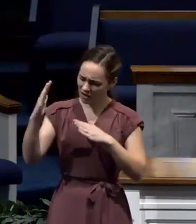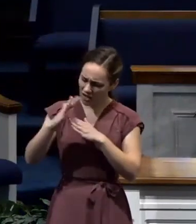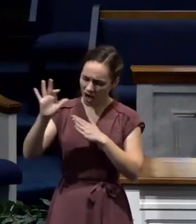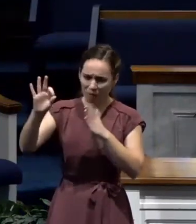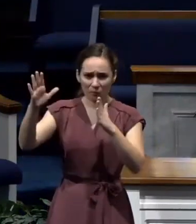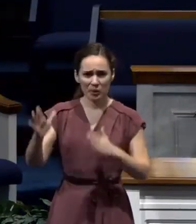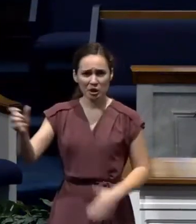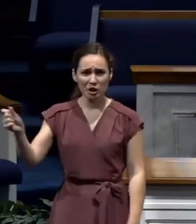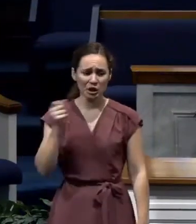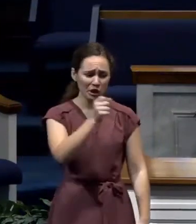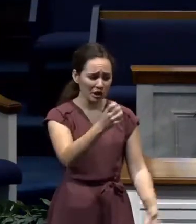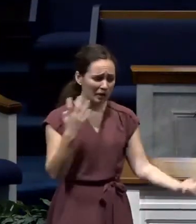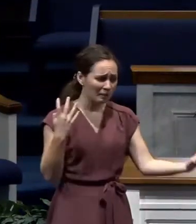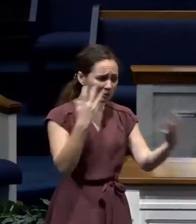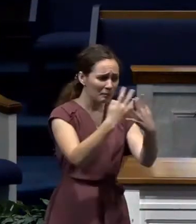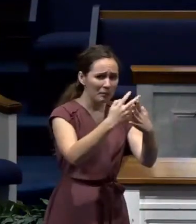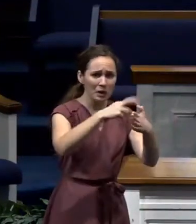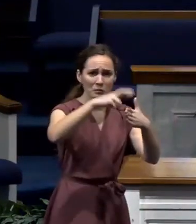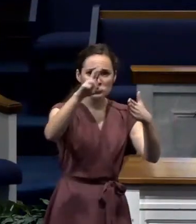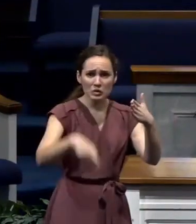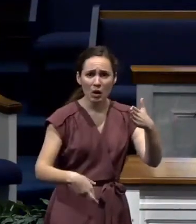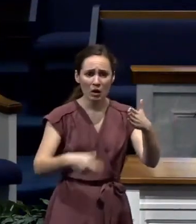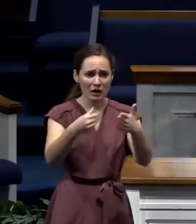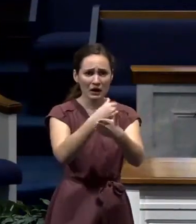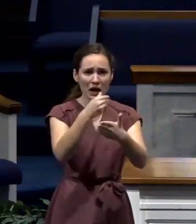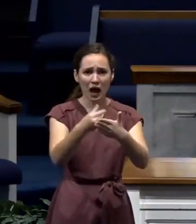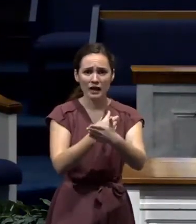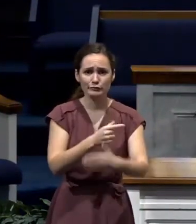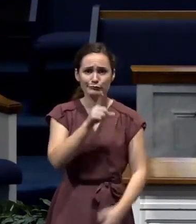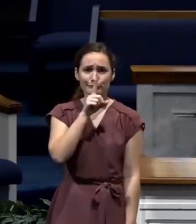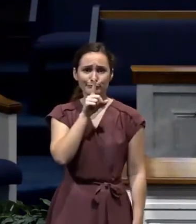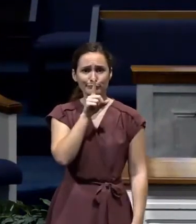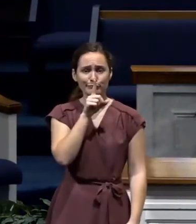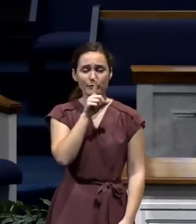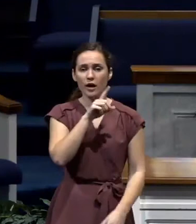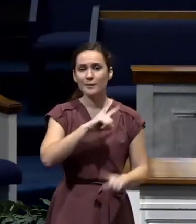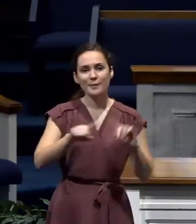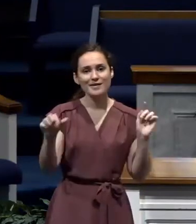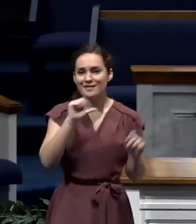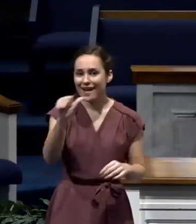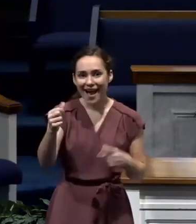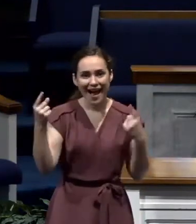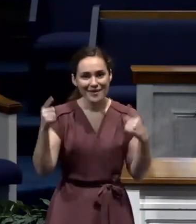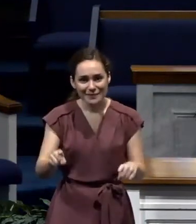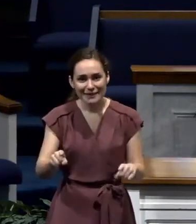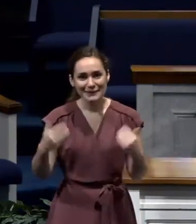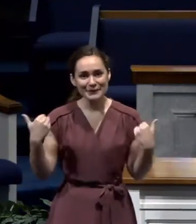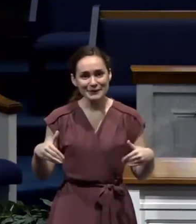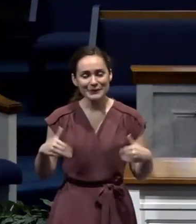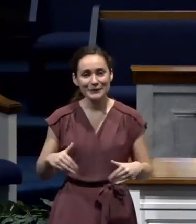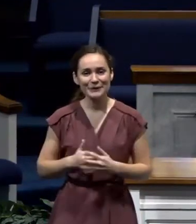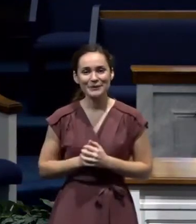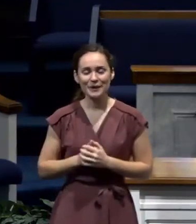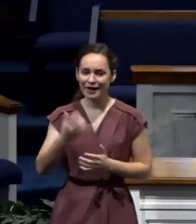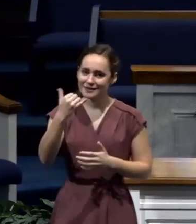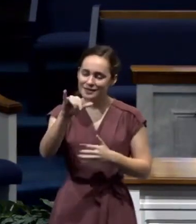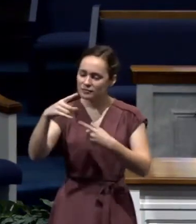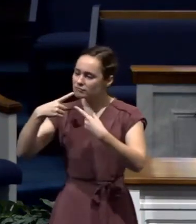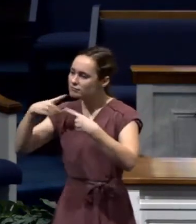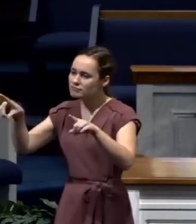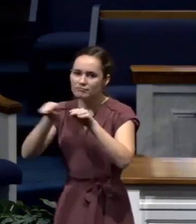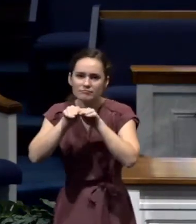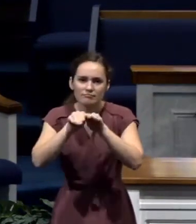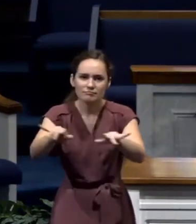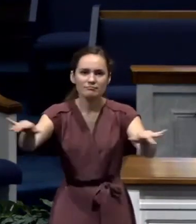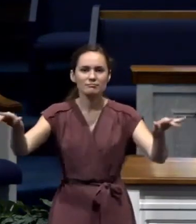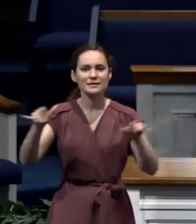you know, stifling the message of the word of God. But that was not true in Paul's case. And Paul's going